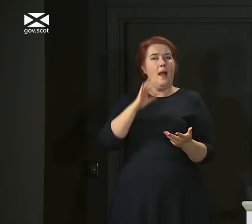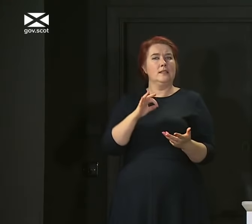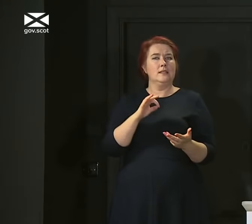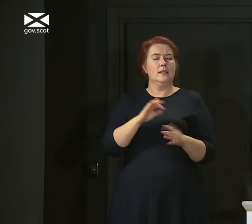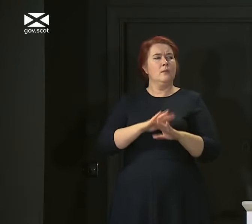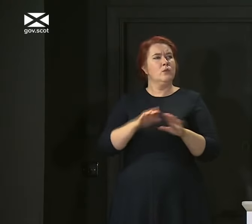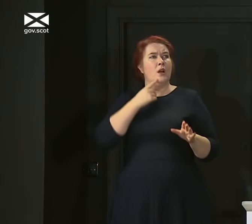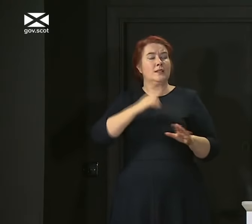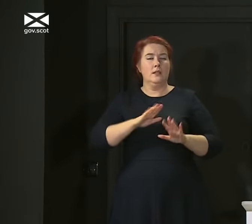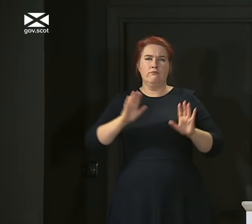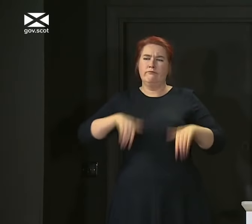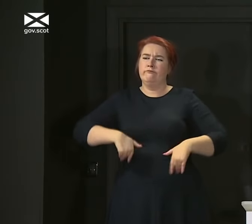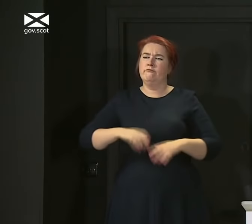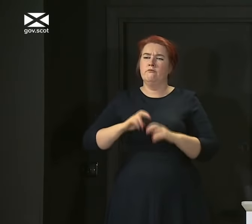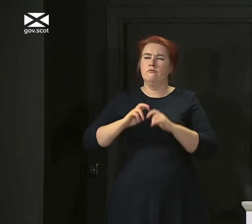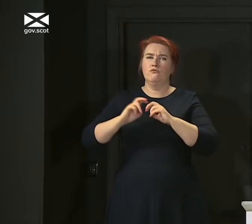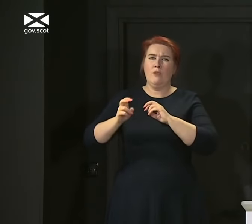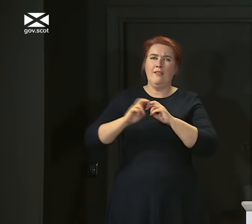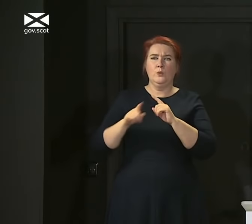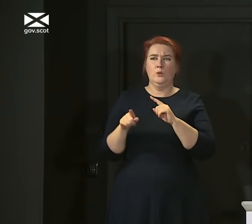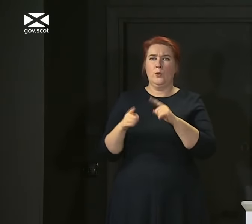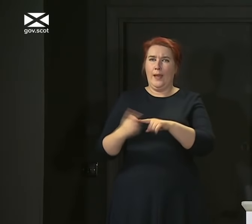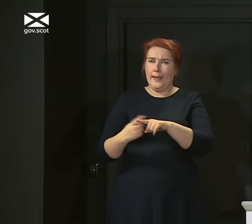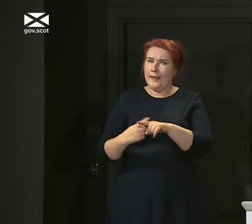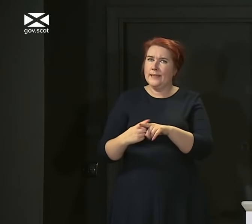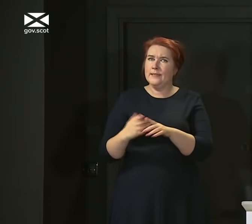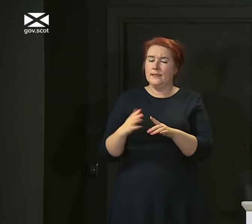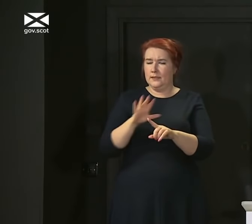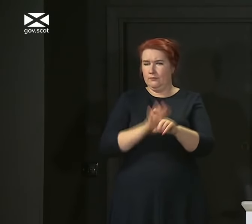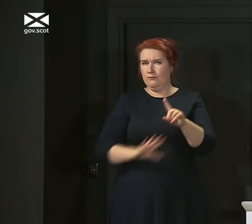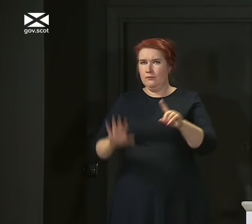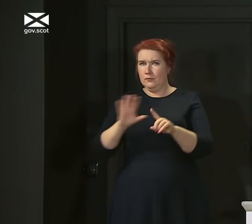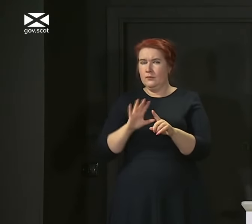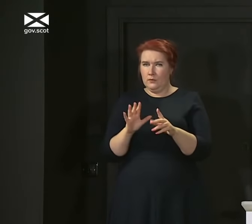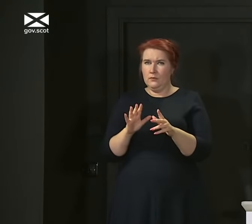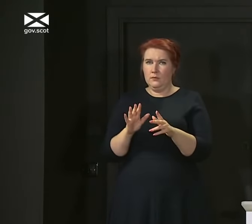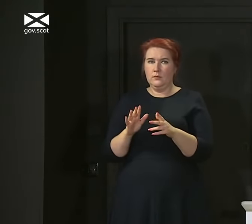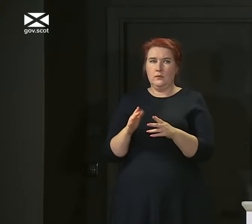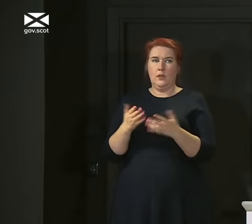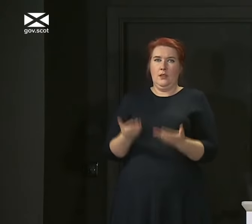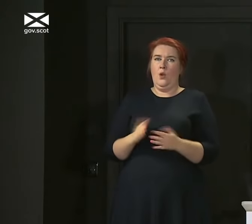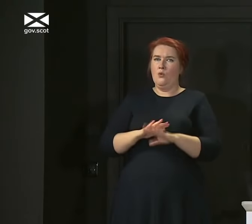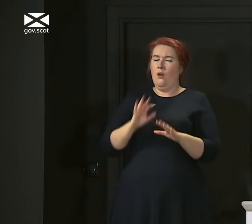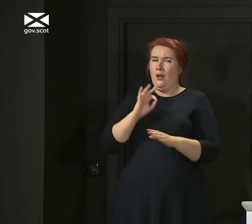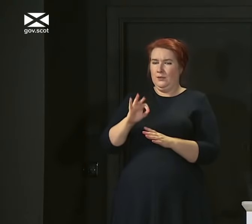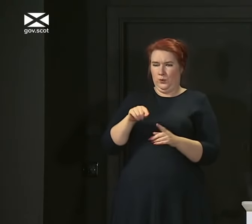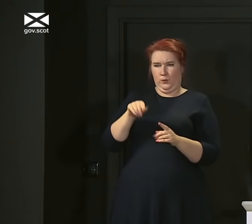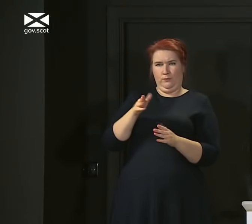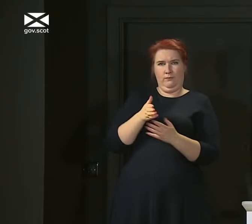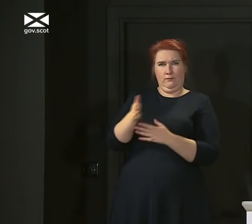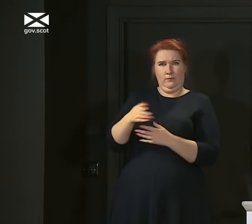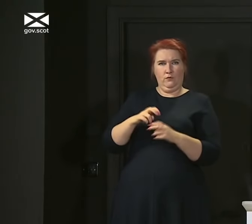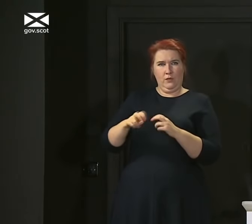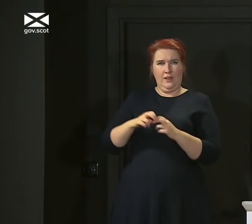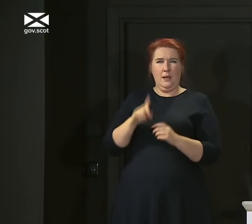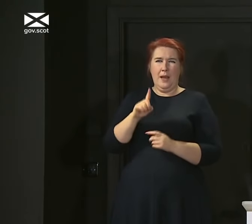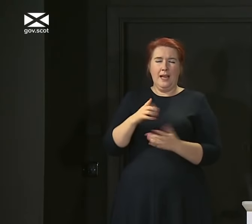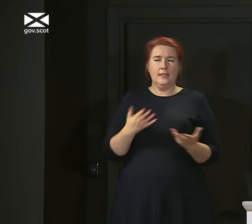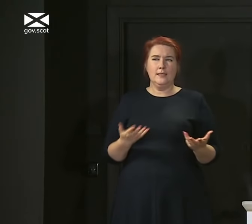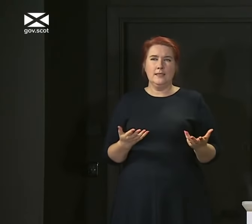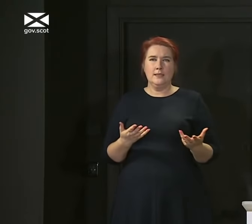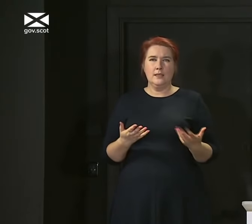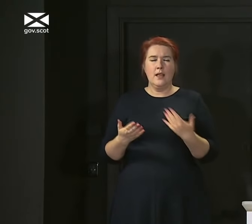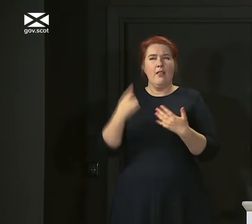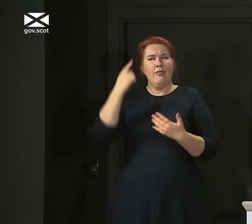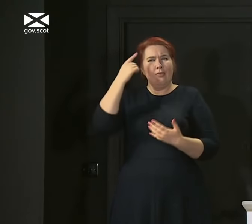asking people not to travel to parts of England outside the parts we're asking you not to travel to at the moment, but I would just be a bit more